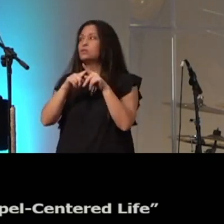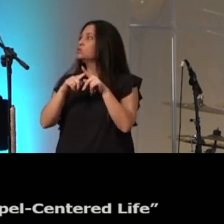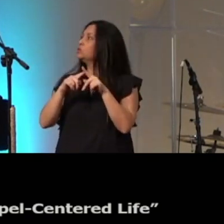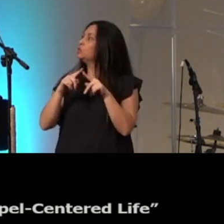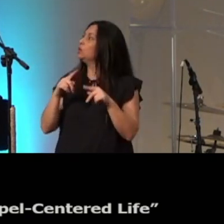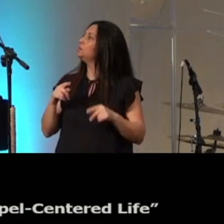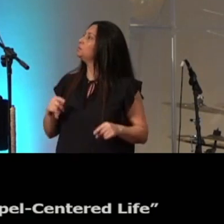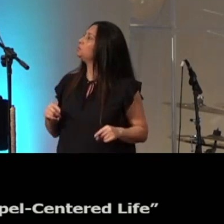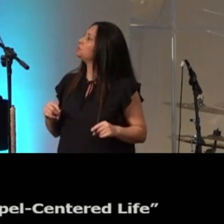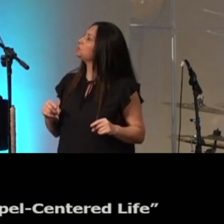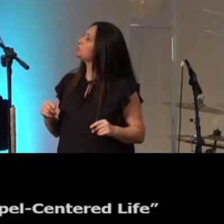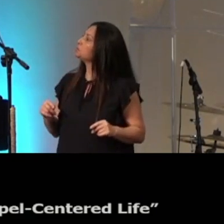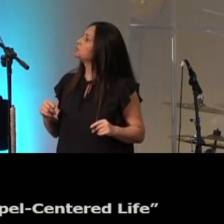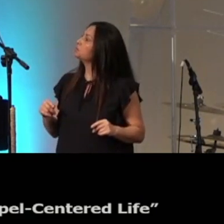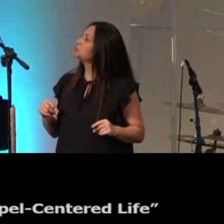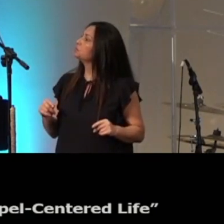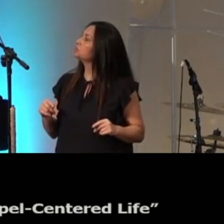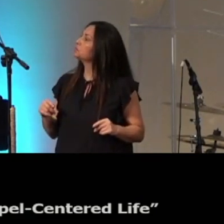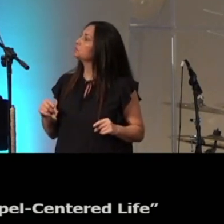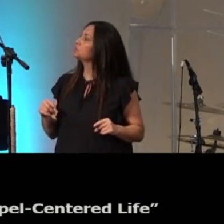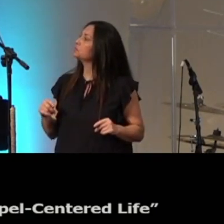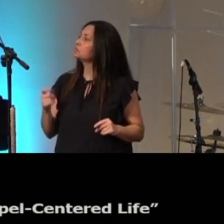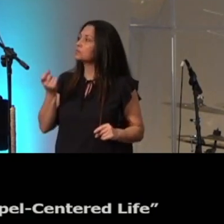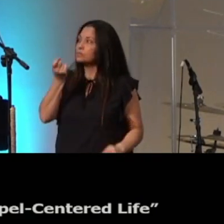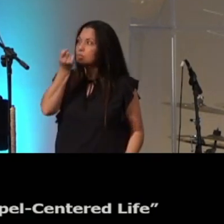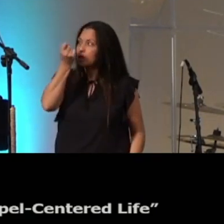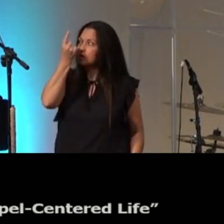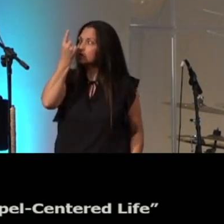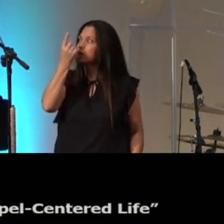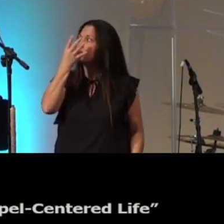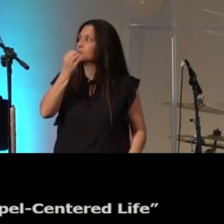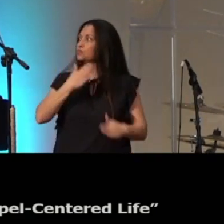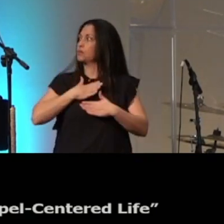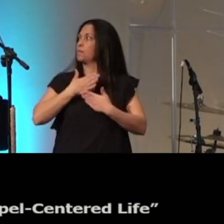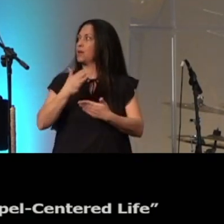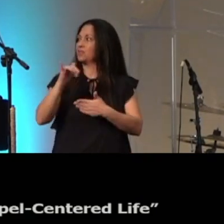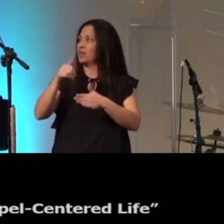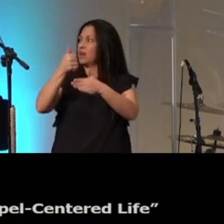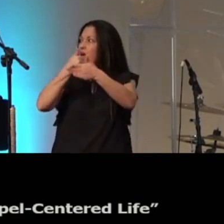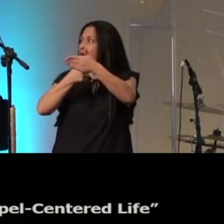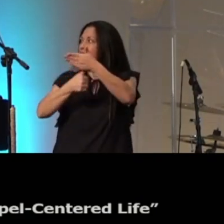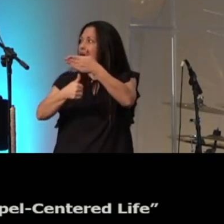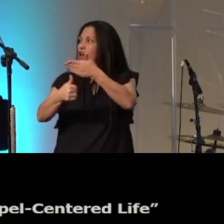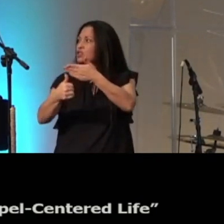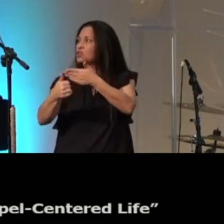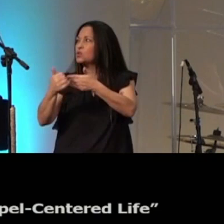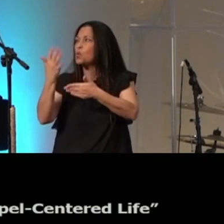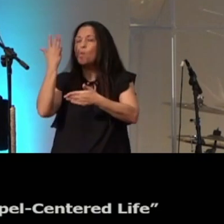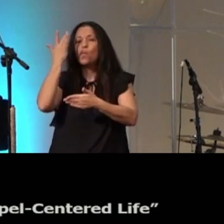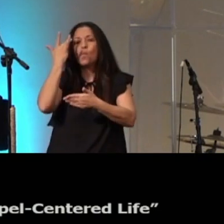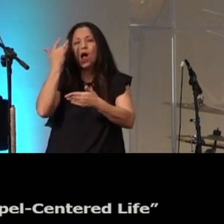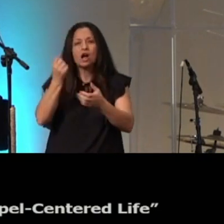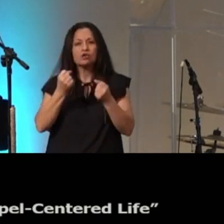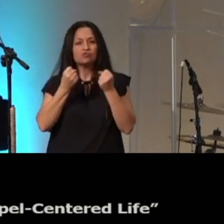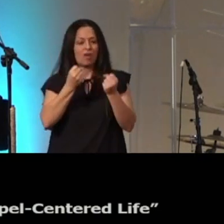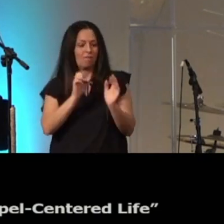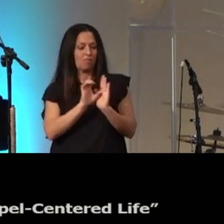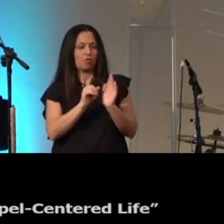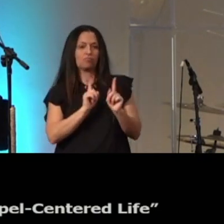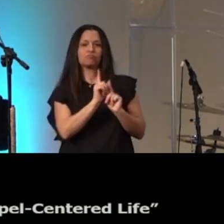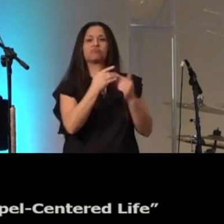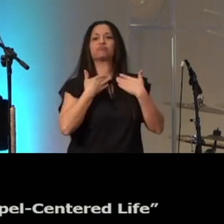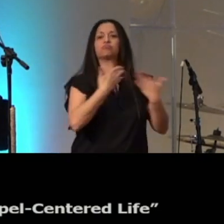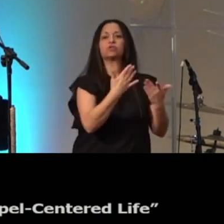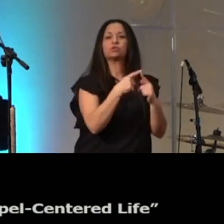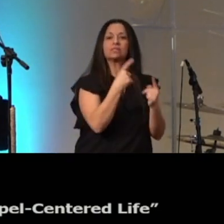motivations that drive you to sin so strider why are you getting mad at this guy well it's because you're trusting or have taken your eyes off